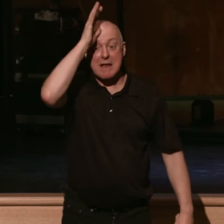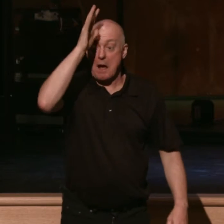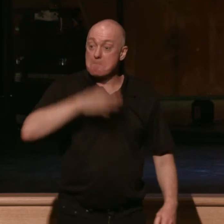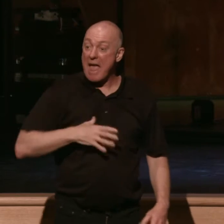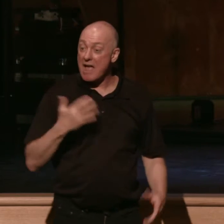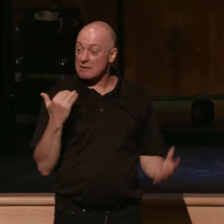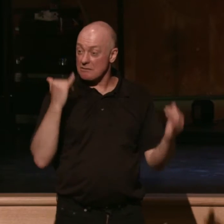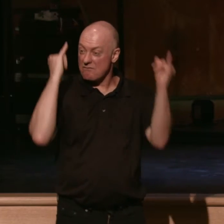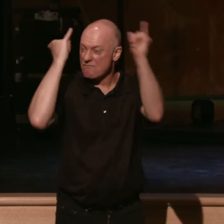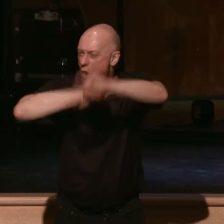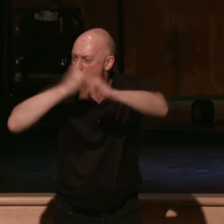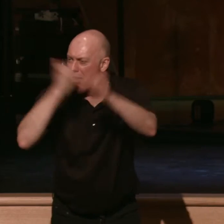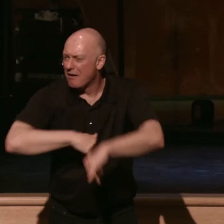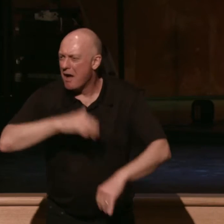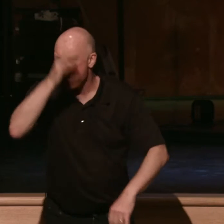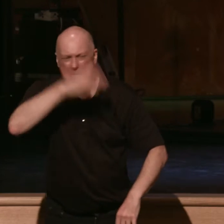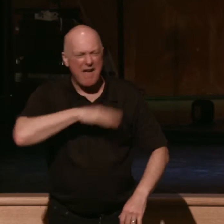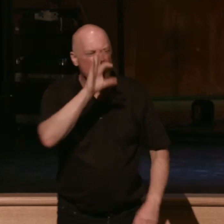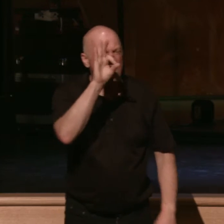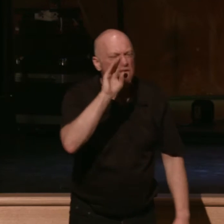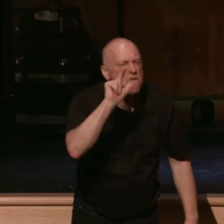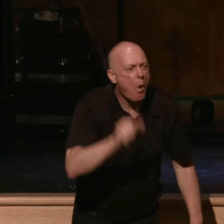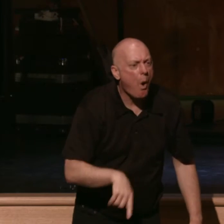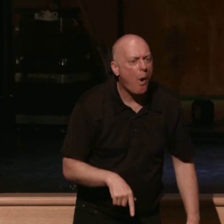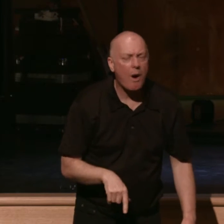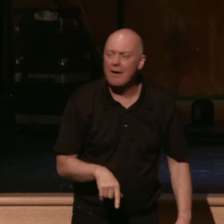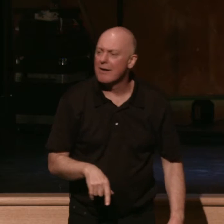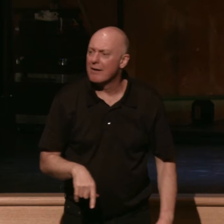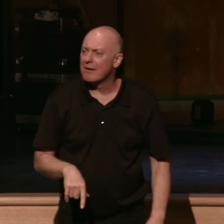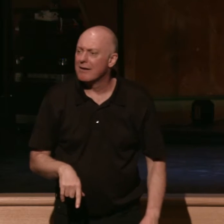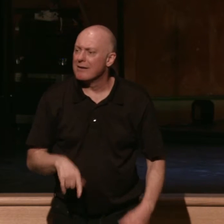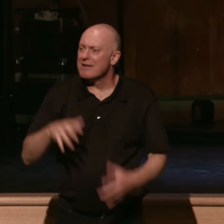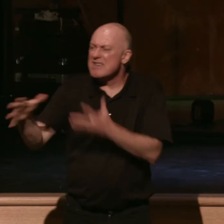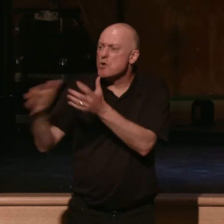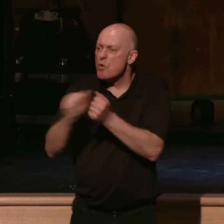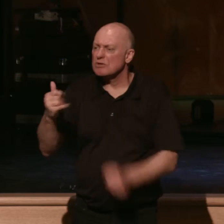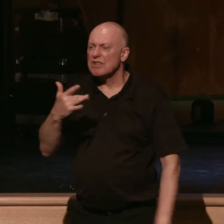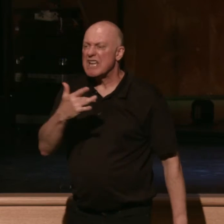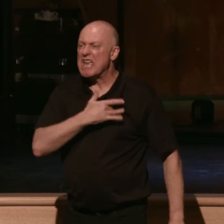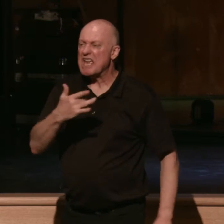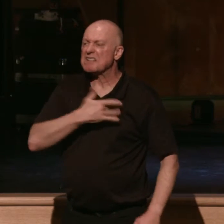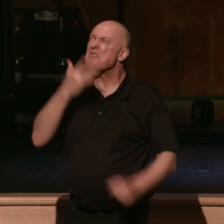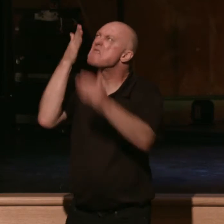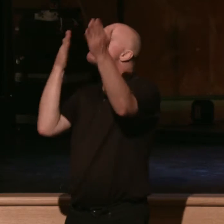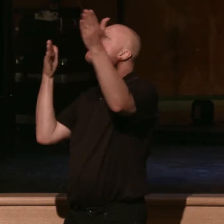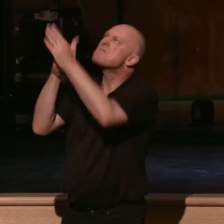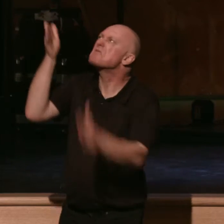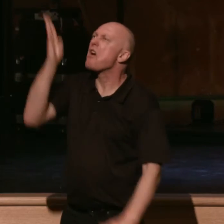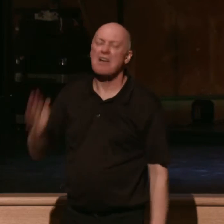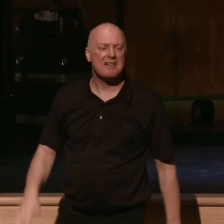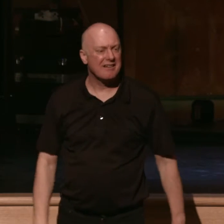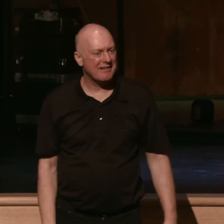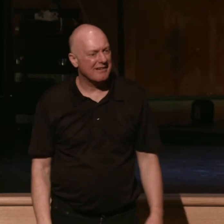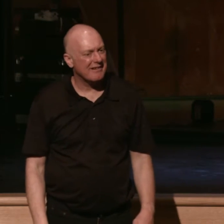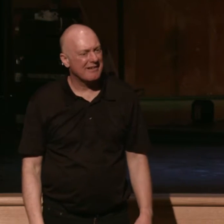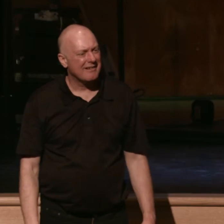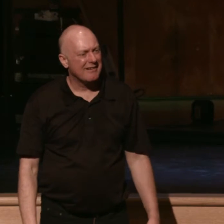a man's a fool, he brings his way to ruin and his heart rages against the Lord. That's fool,